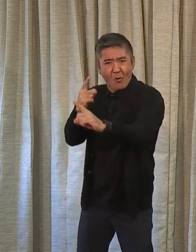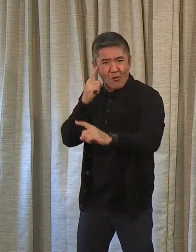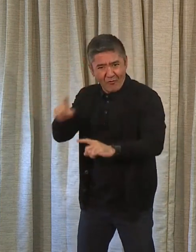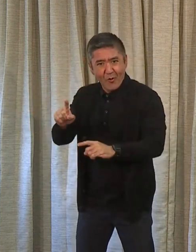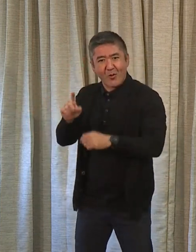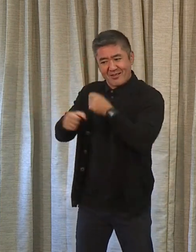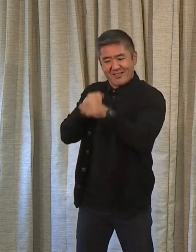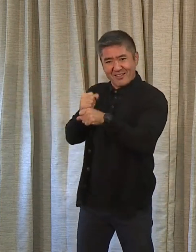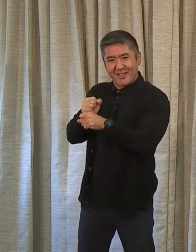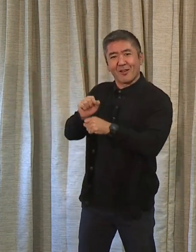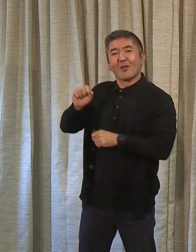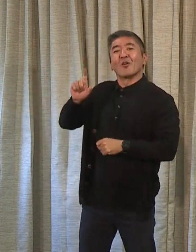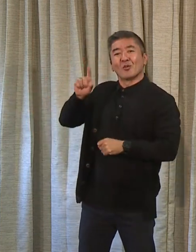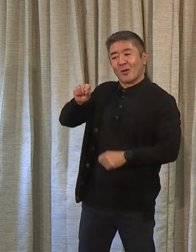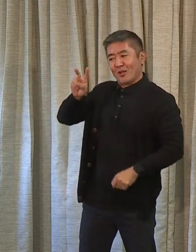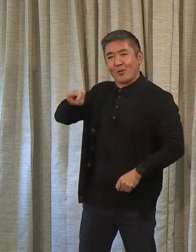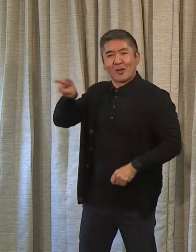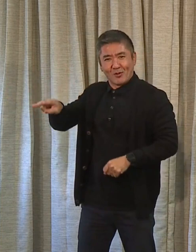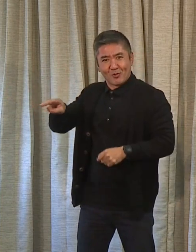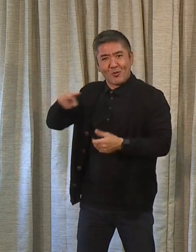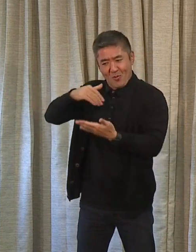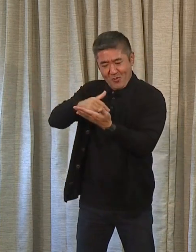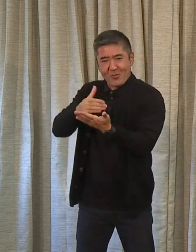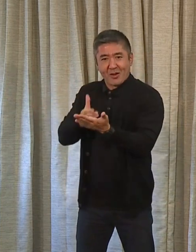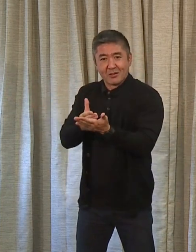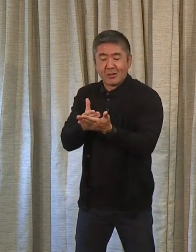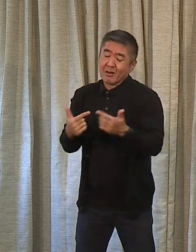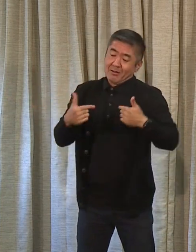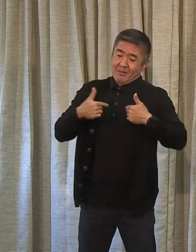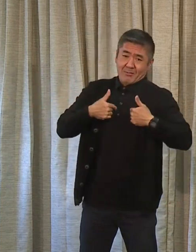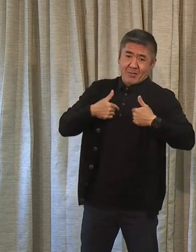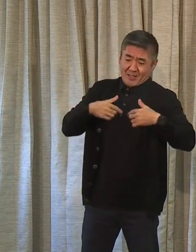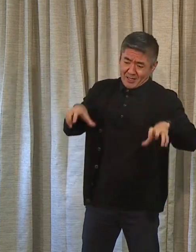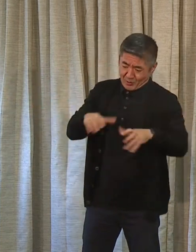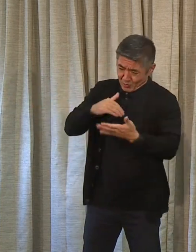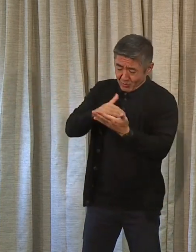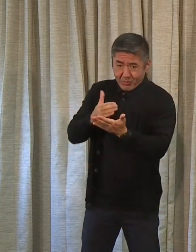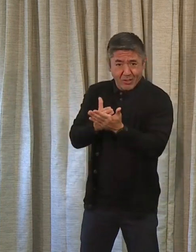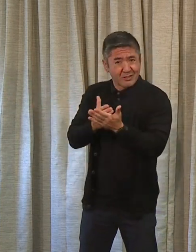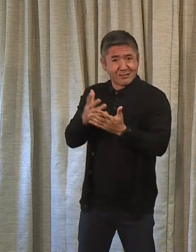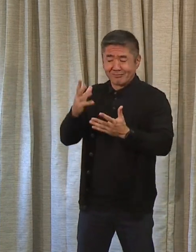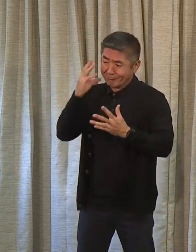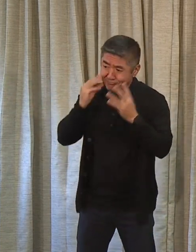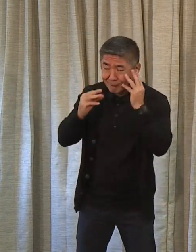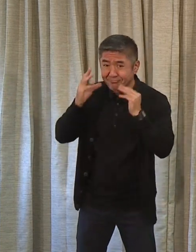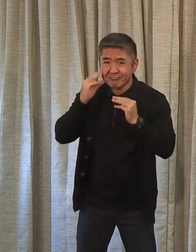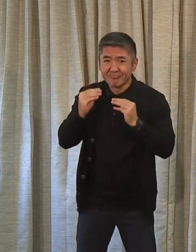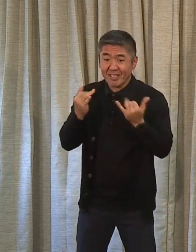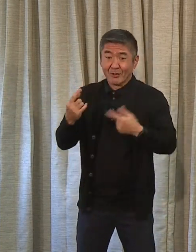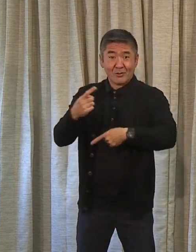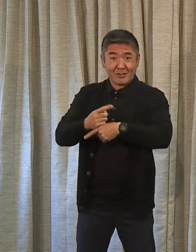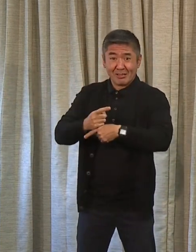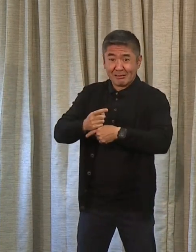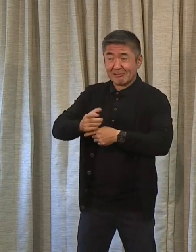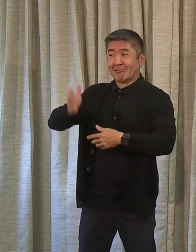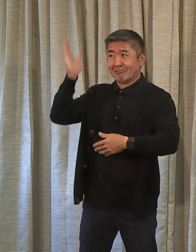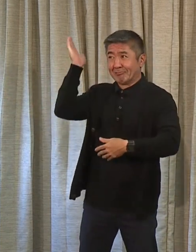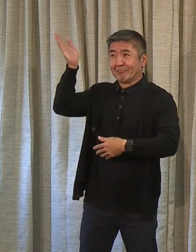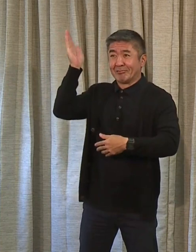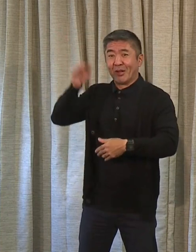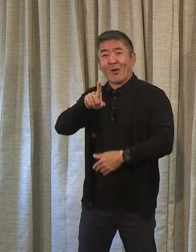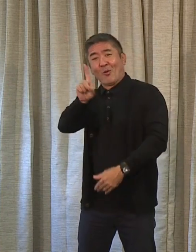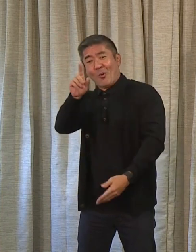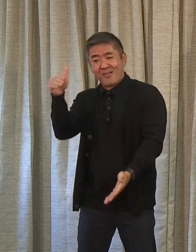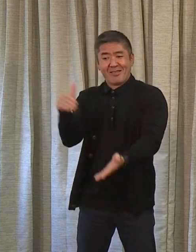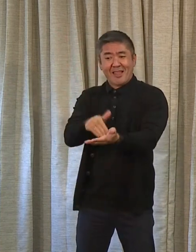So look, I've been doing budgets a long time in a lot of different settings, and today we're going to present nearly 1,000 page